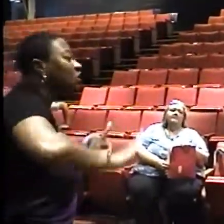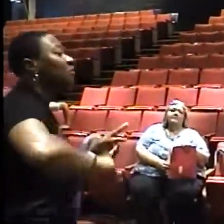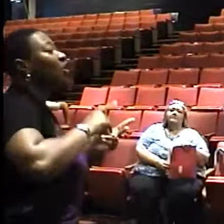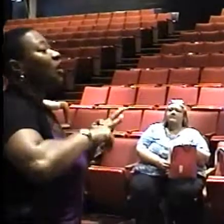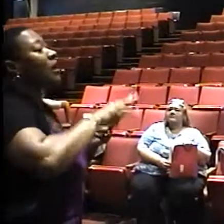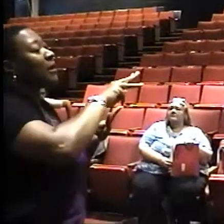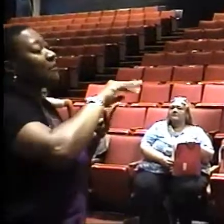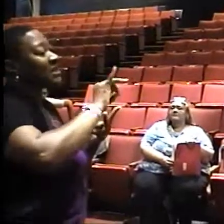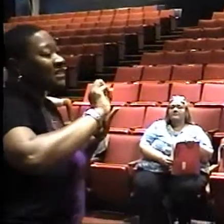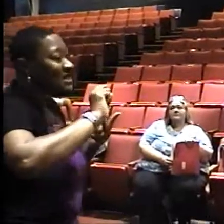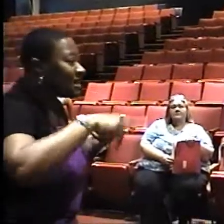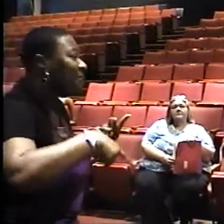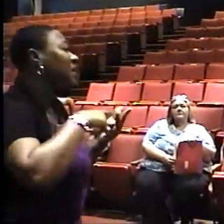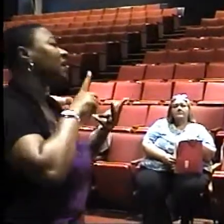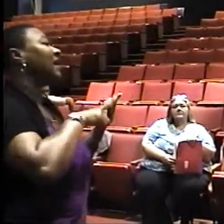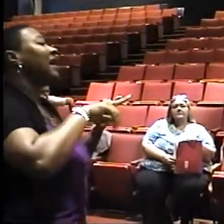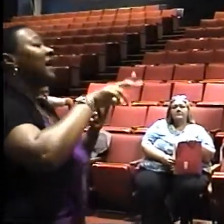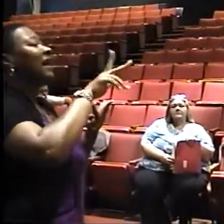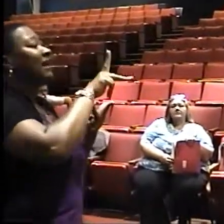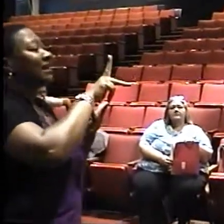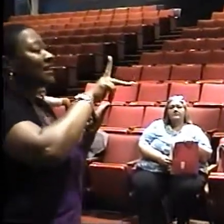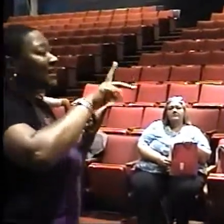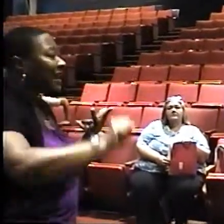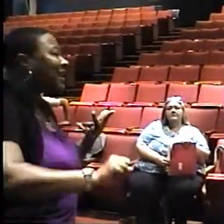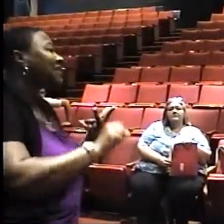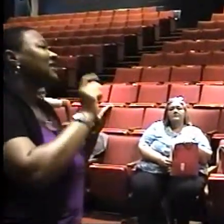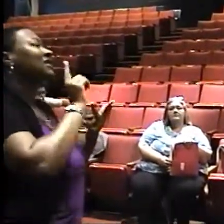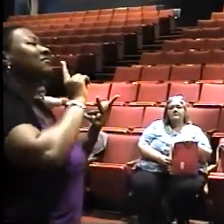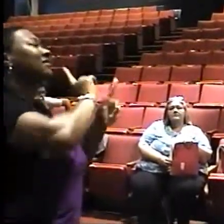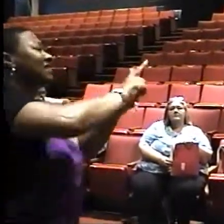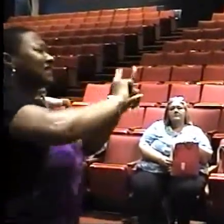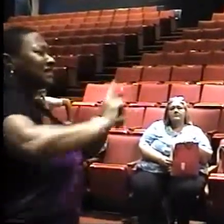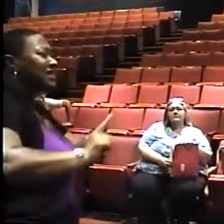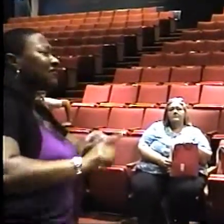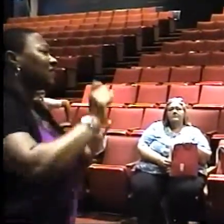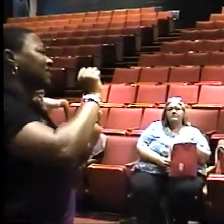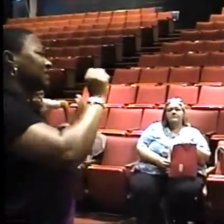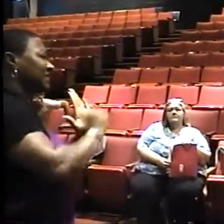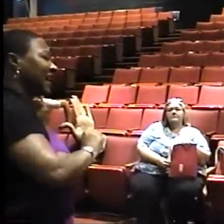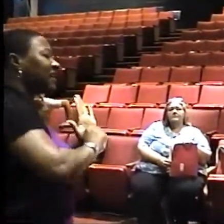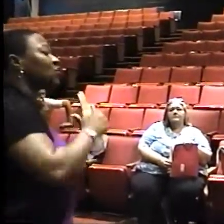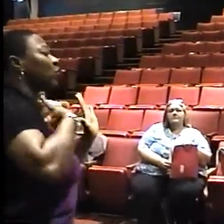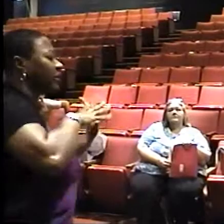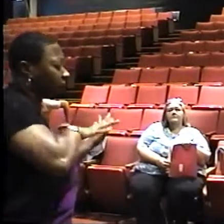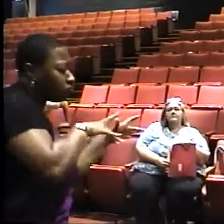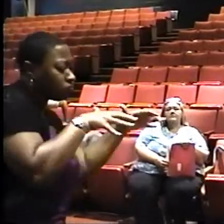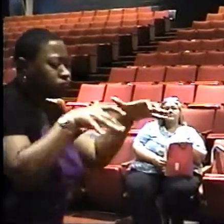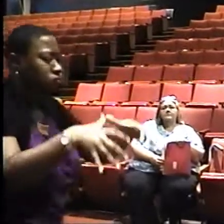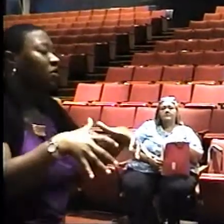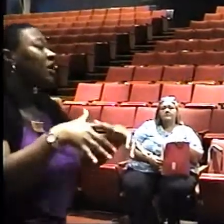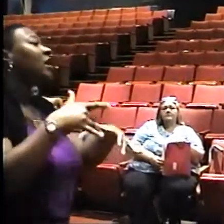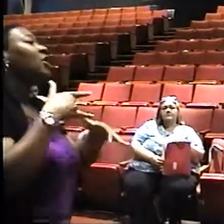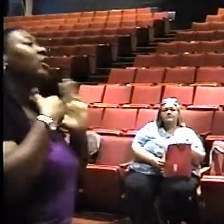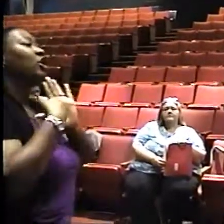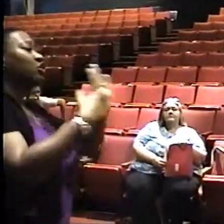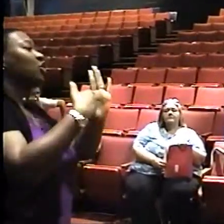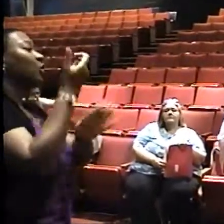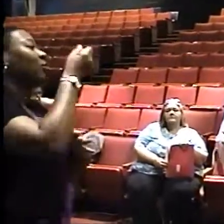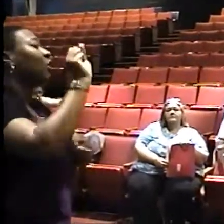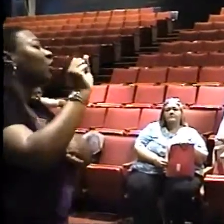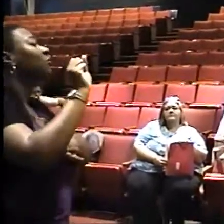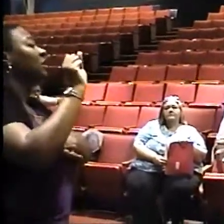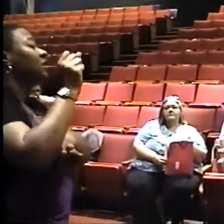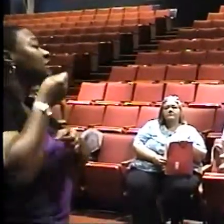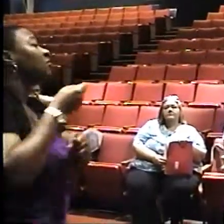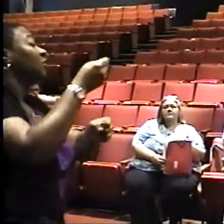all going to meet up together and we're going to protest and tell these people no more discriminating against us, no more